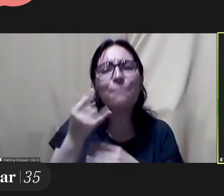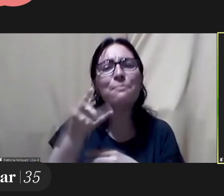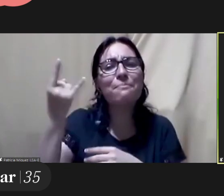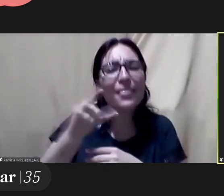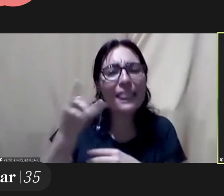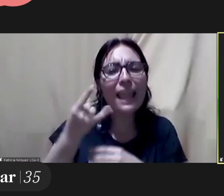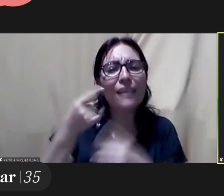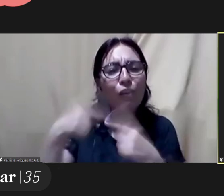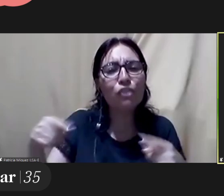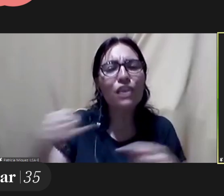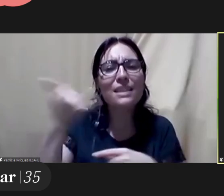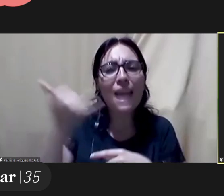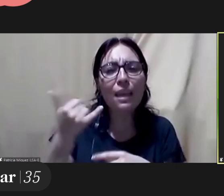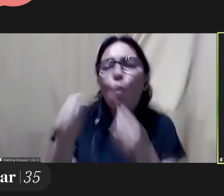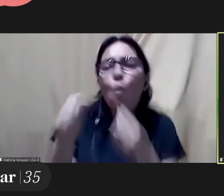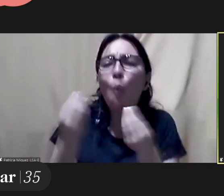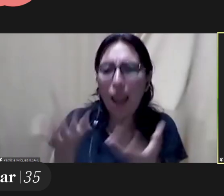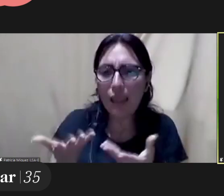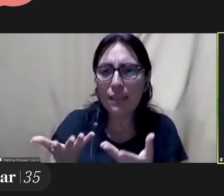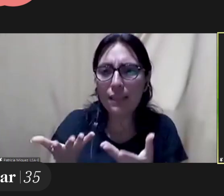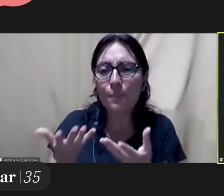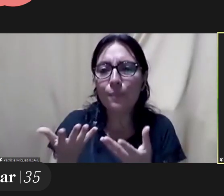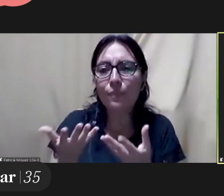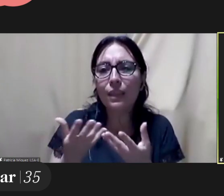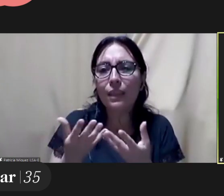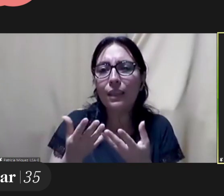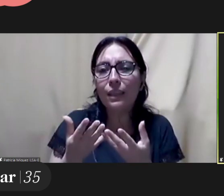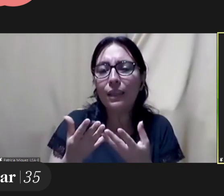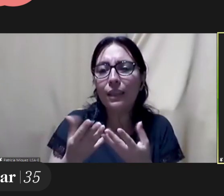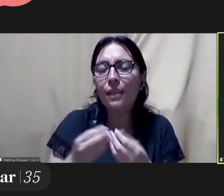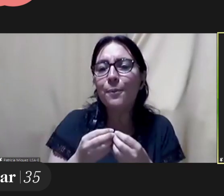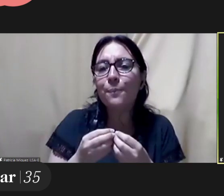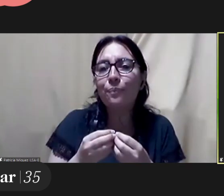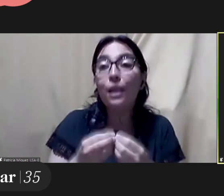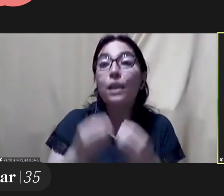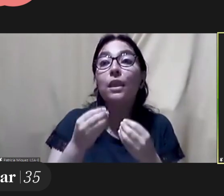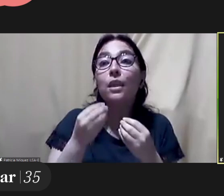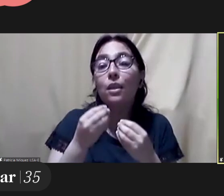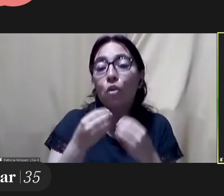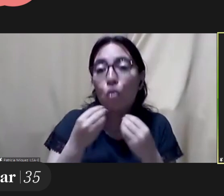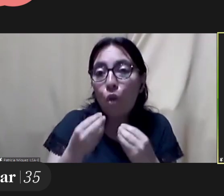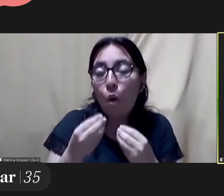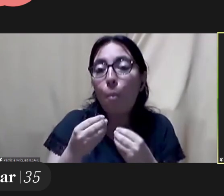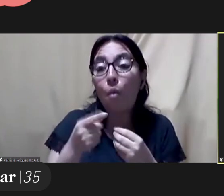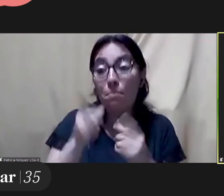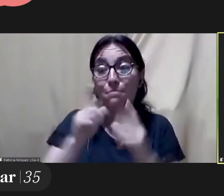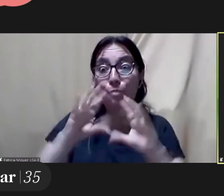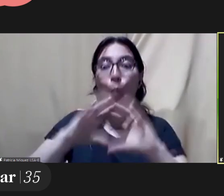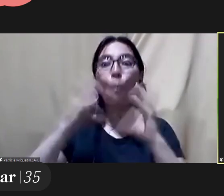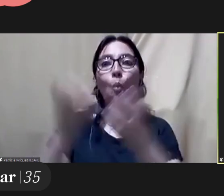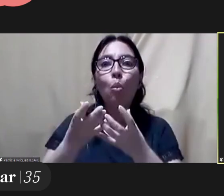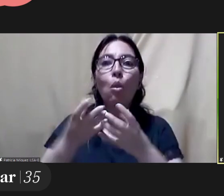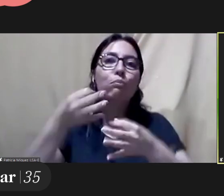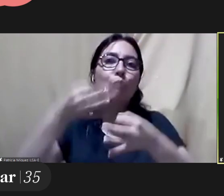the world that keeps going and to think of that